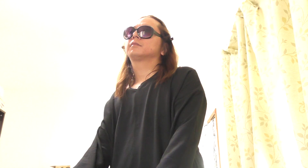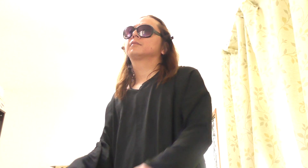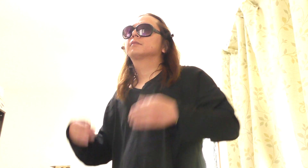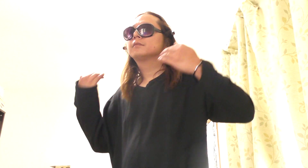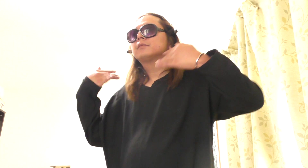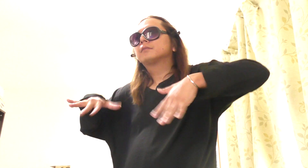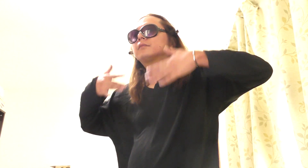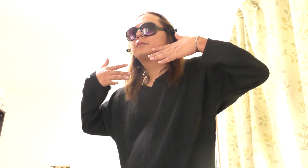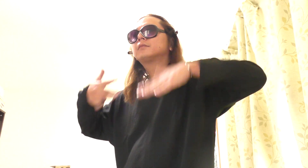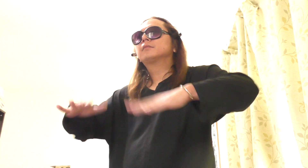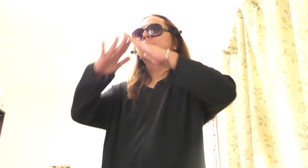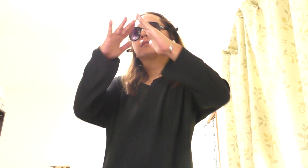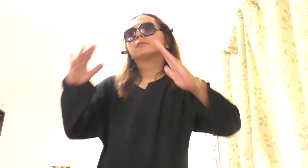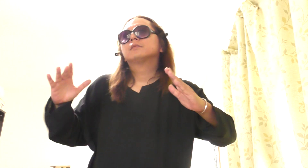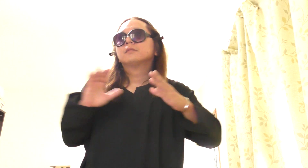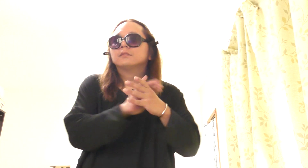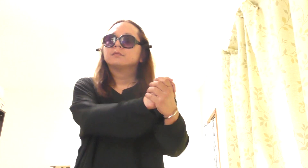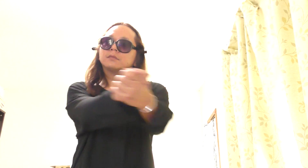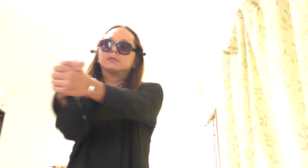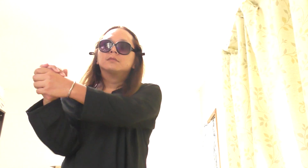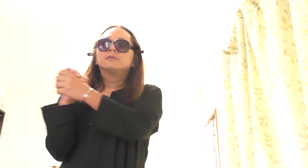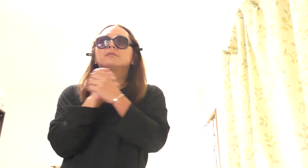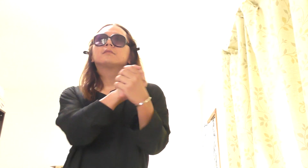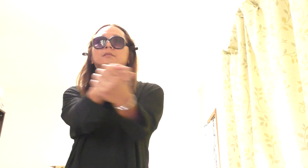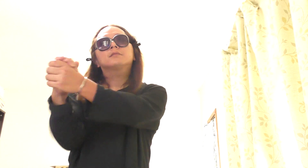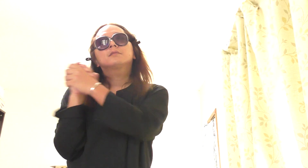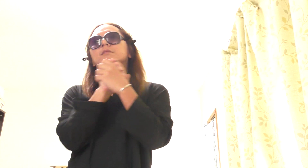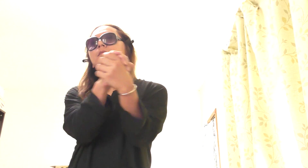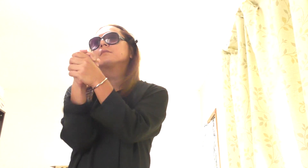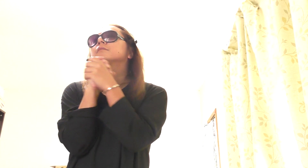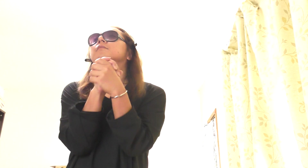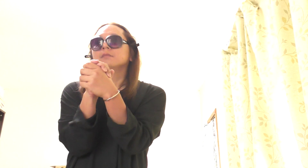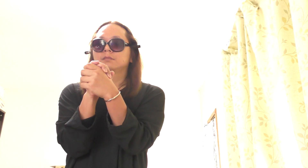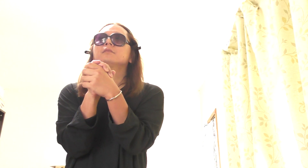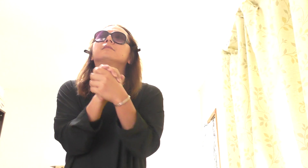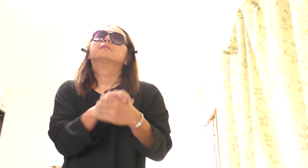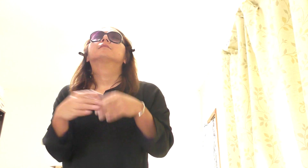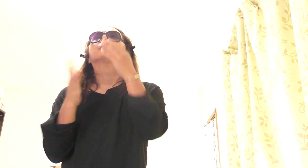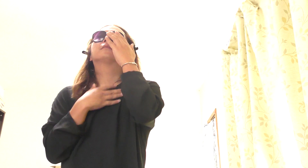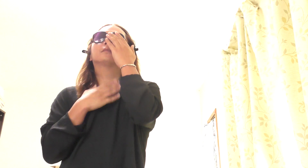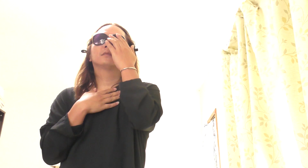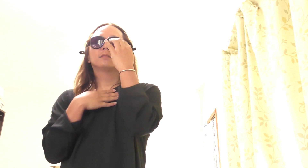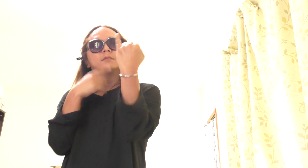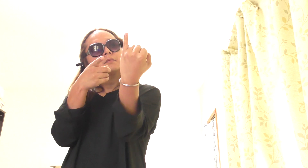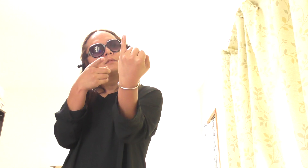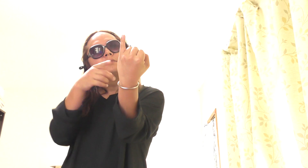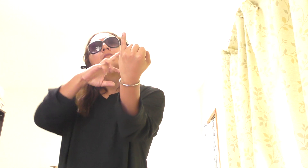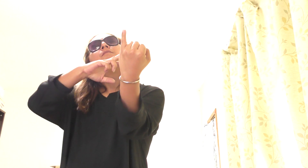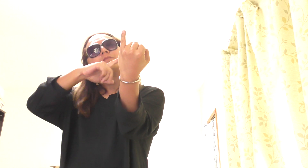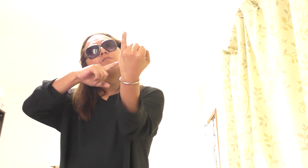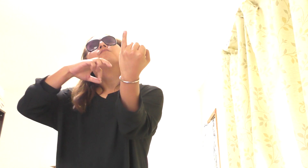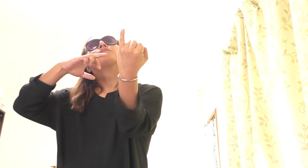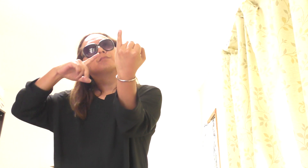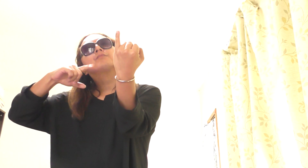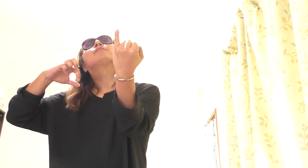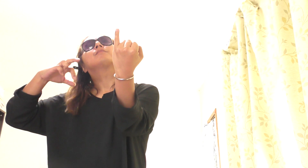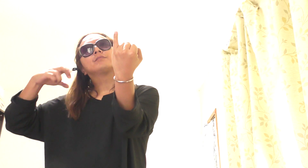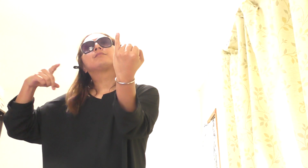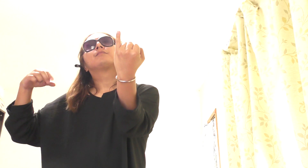A crowded room, and friends with tired eyes I'm hiding from you, and you were so